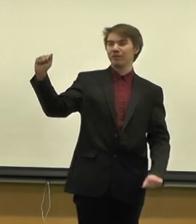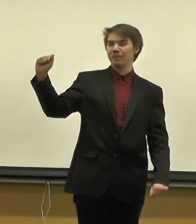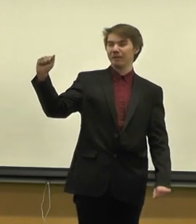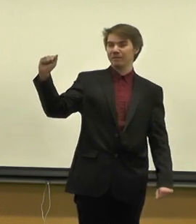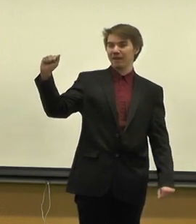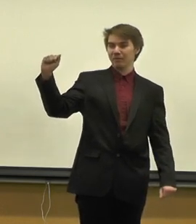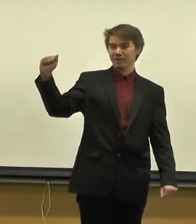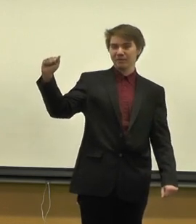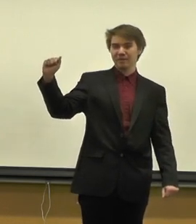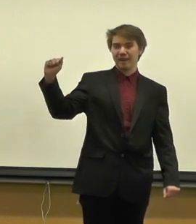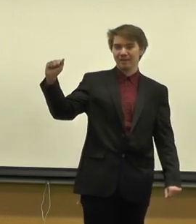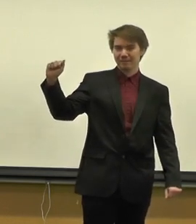thumb comes out to the side.